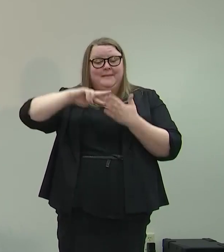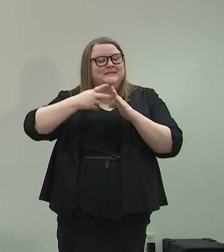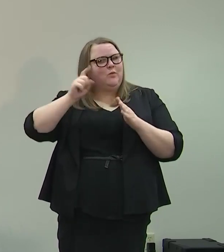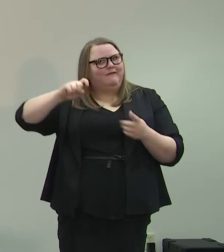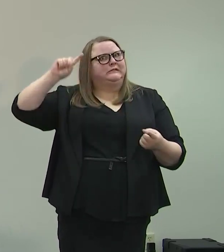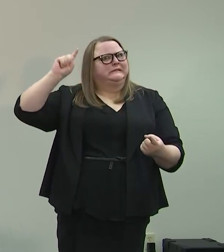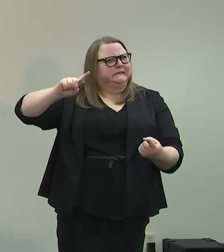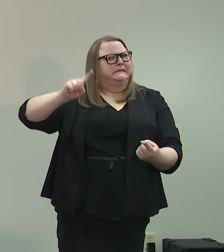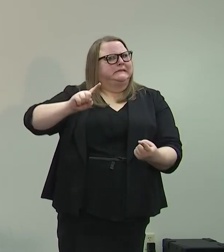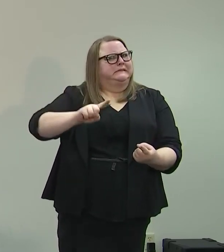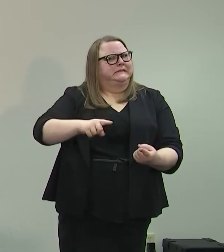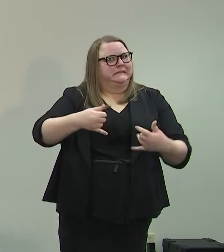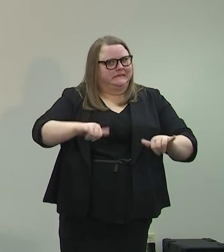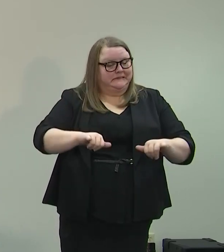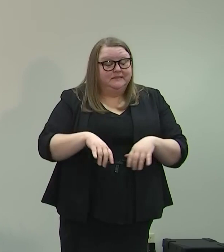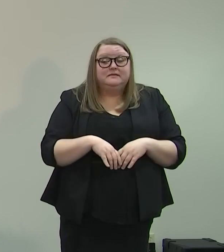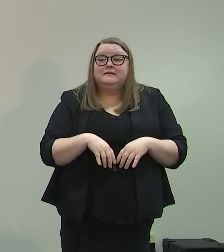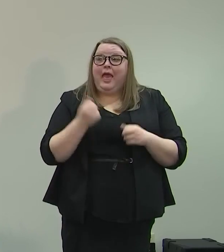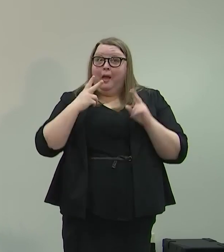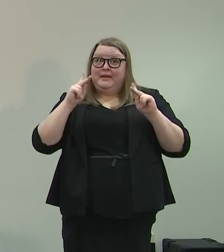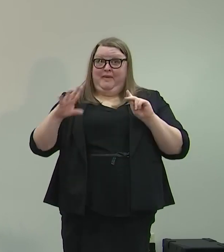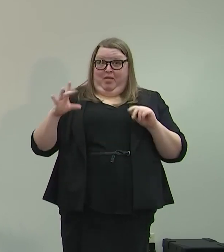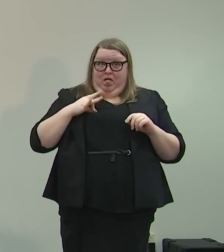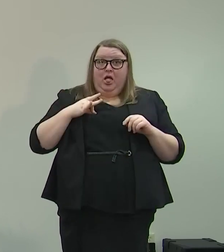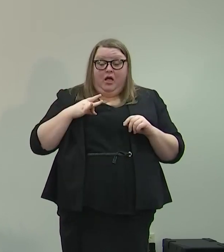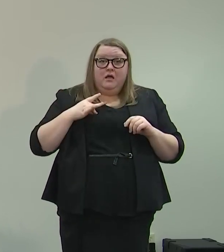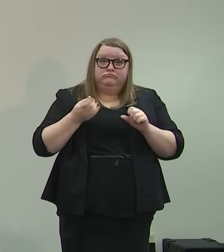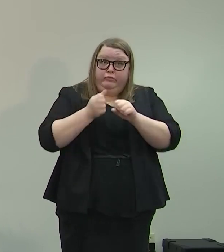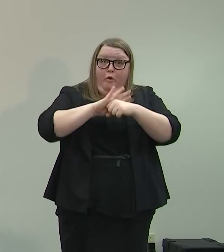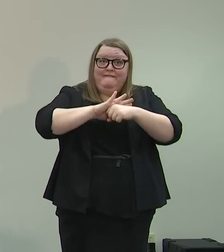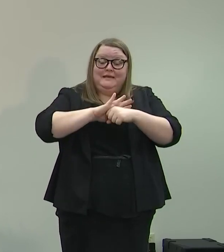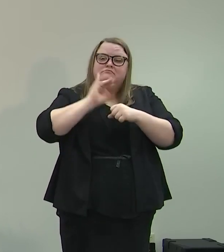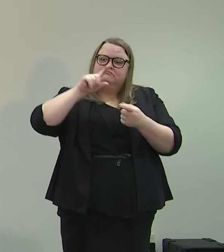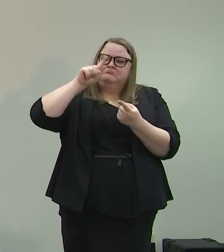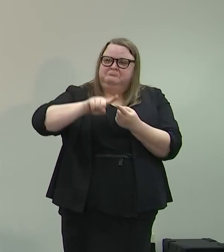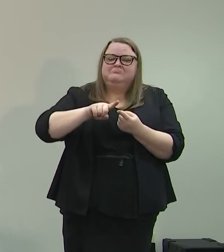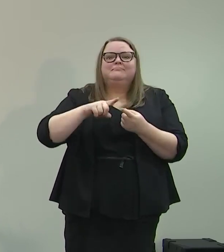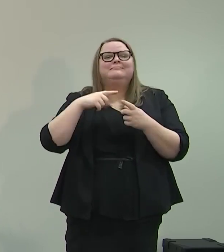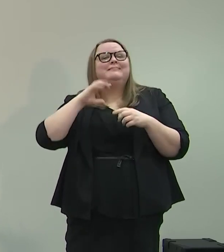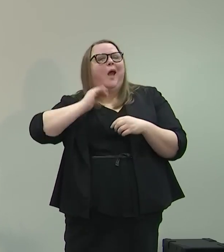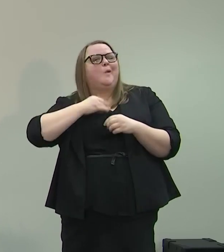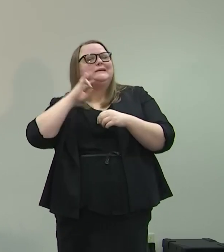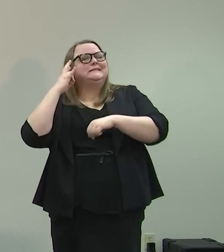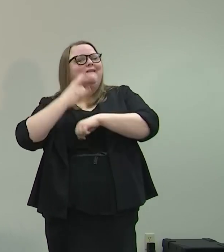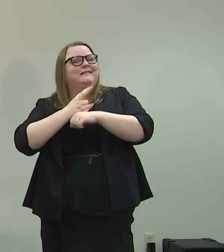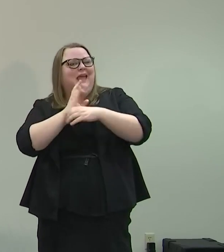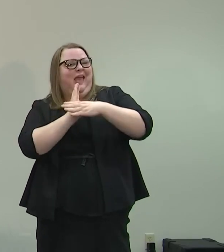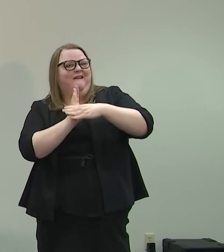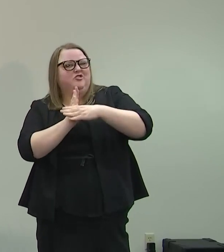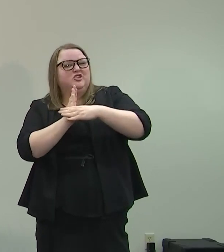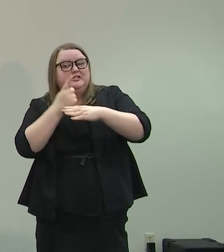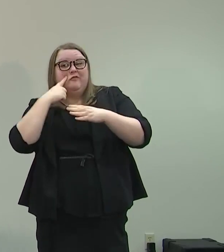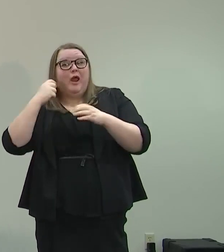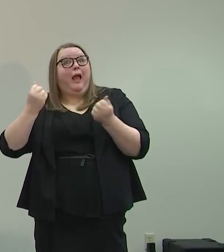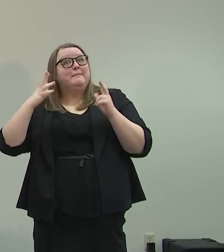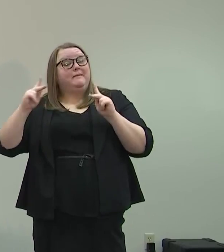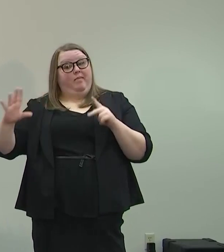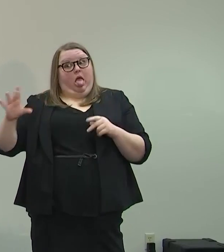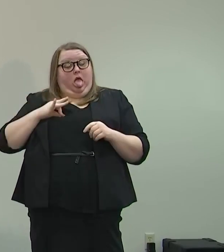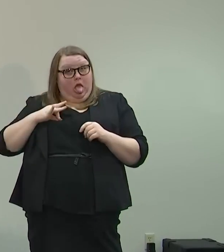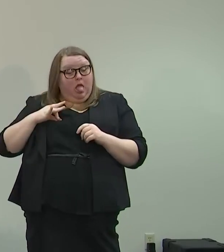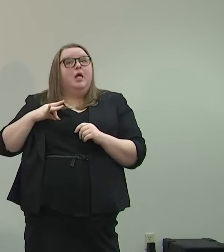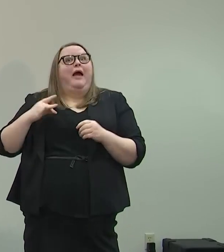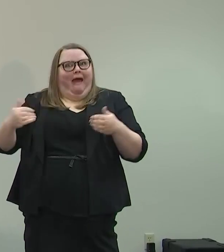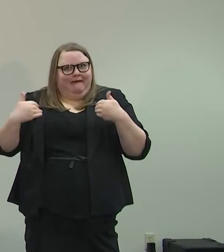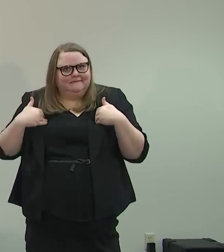Our case numbers are decreasing. So is our seven-day average on positivity, which is extremely important. It's one of the data